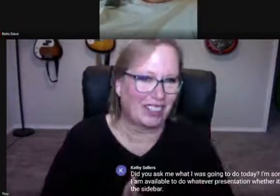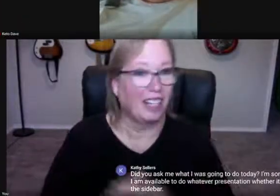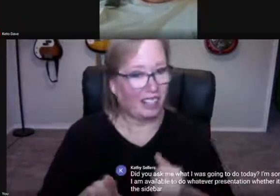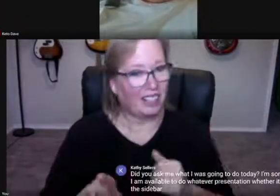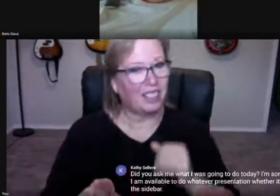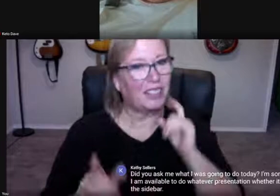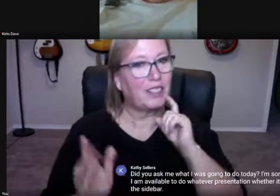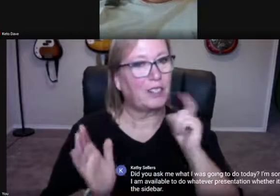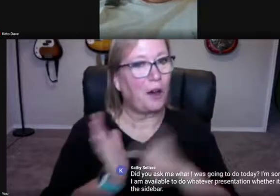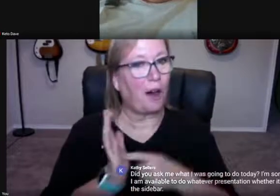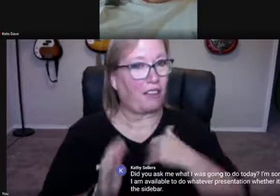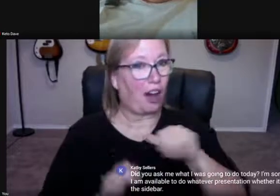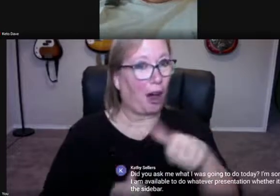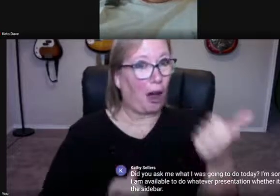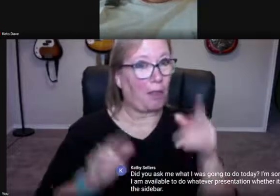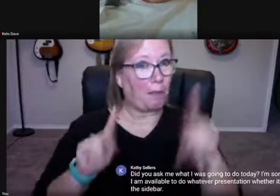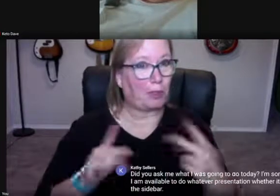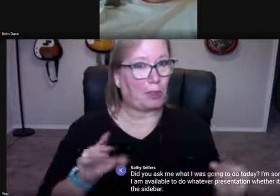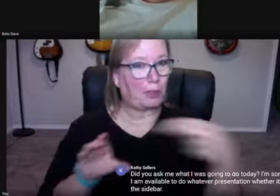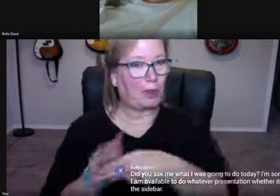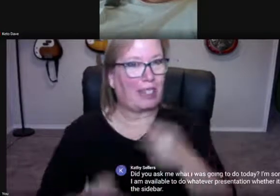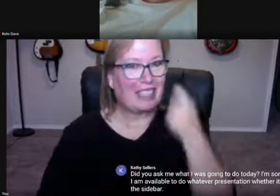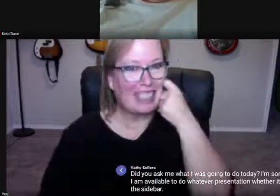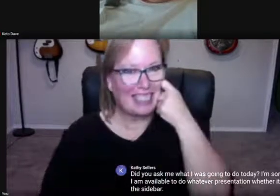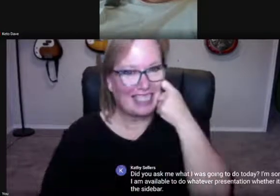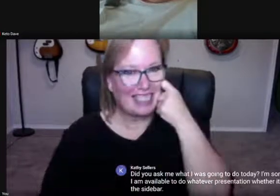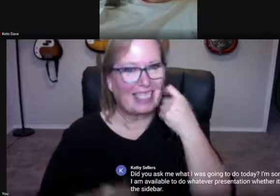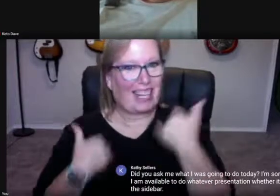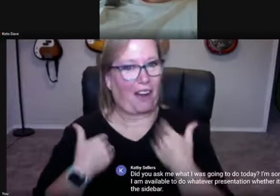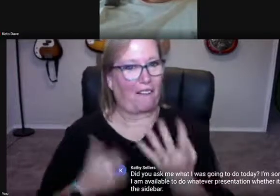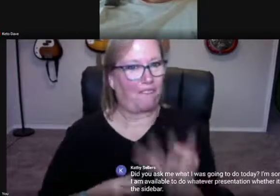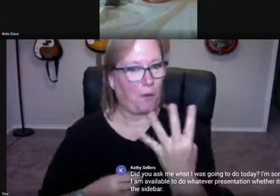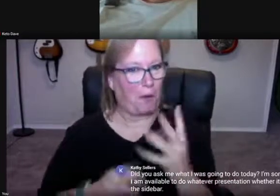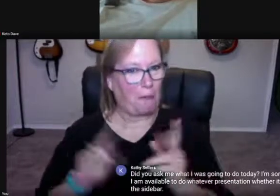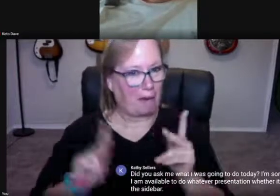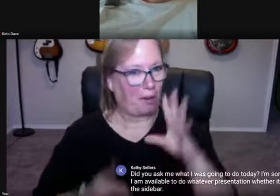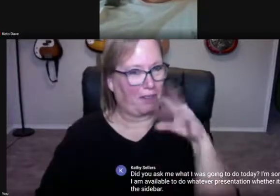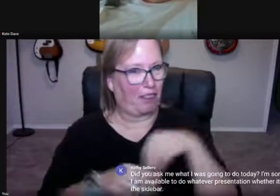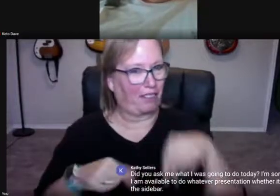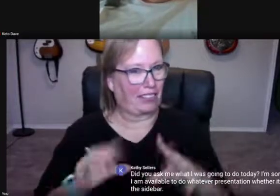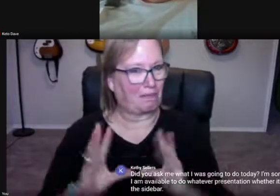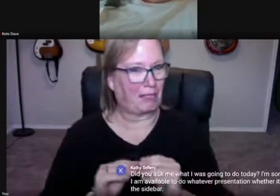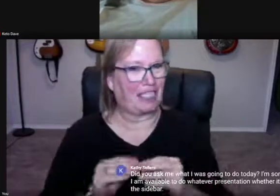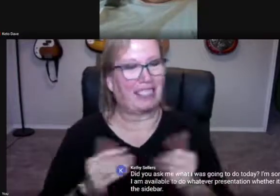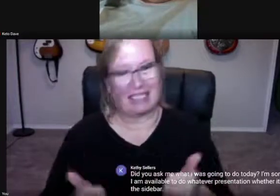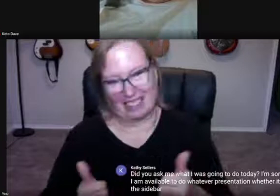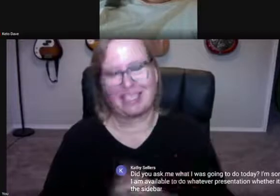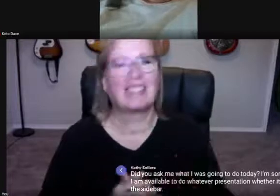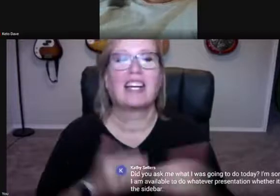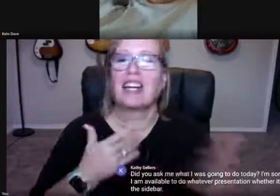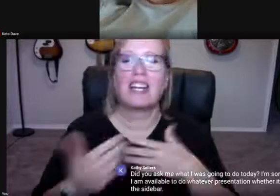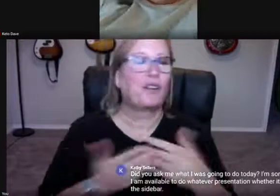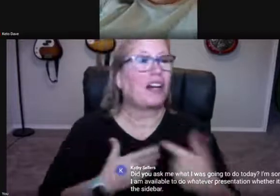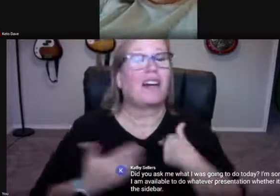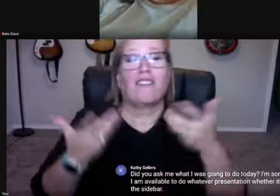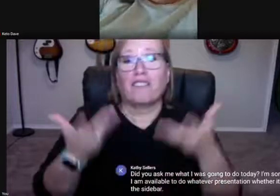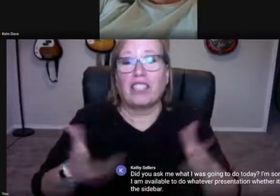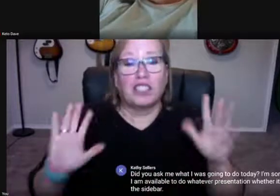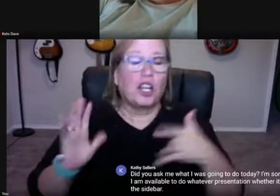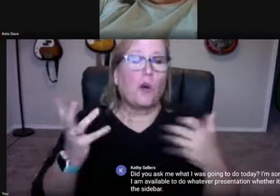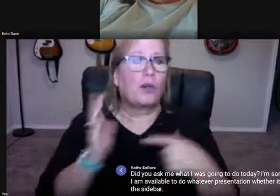Okay. Perfect. Thank you. Thank you so much. So you notice we just had another person join the meeting recently, so now we have four people included in the meeting.